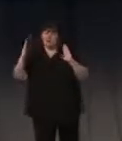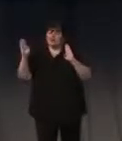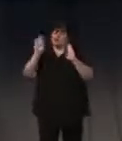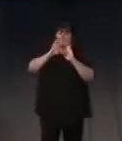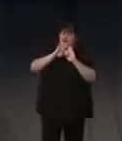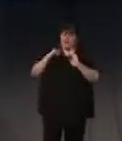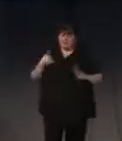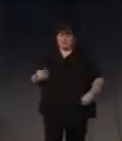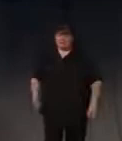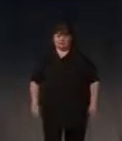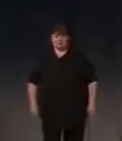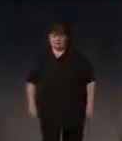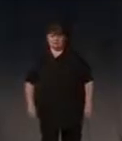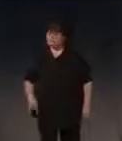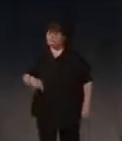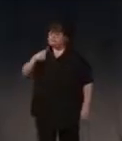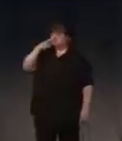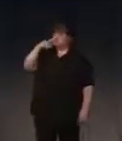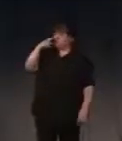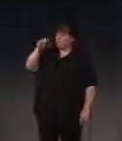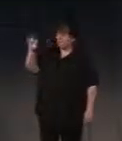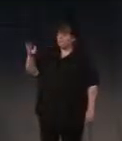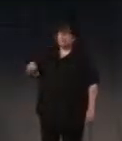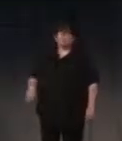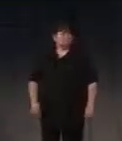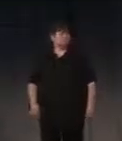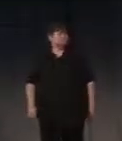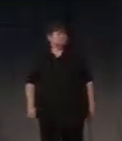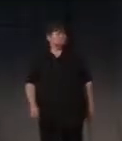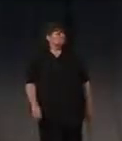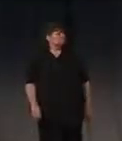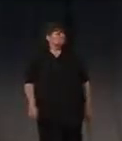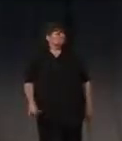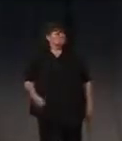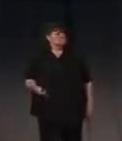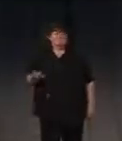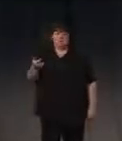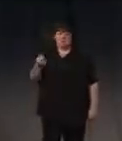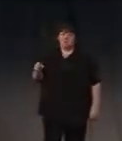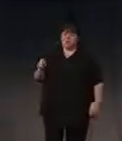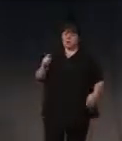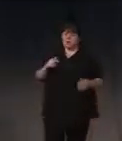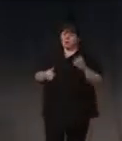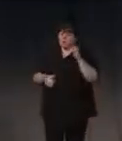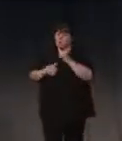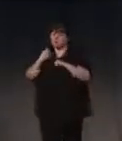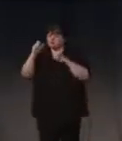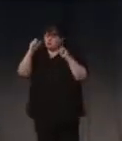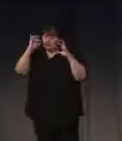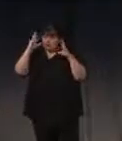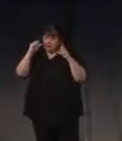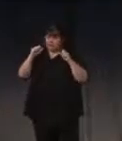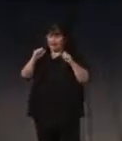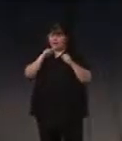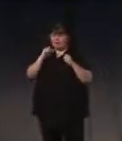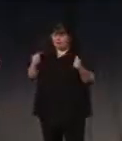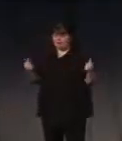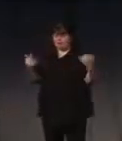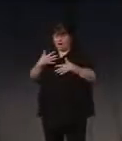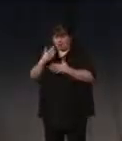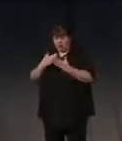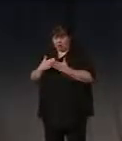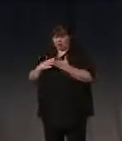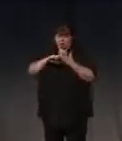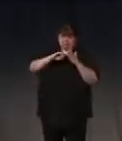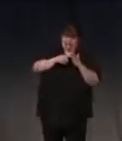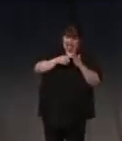Okay, so now we can turn it off and I'm just going to let it loop behind me. Thank you very much. So the most dramatic and if they're frightening moments are the getting